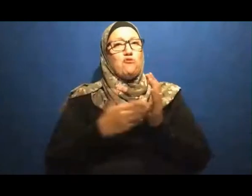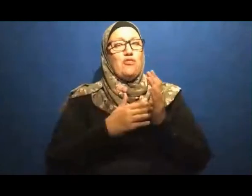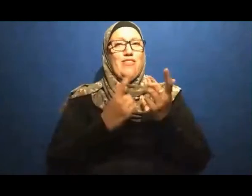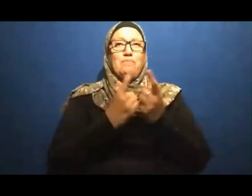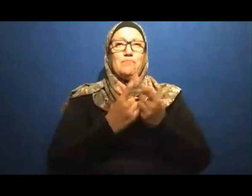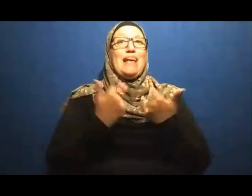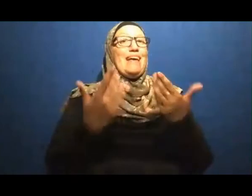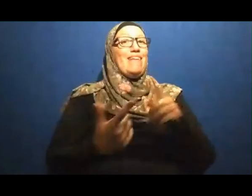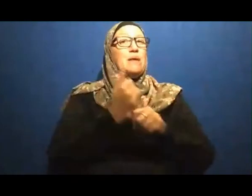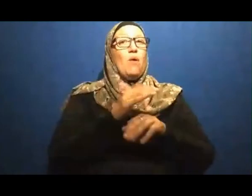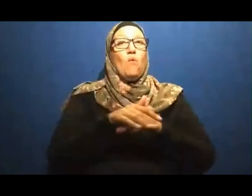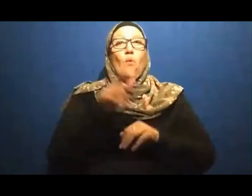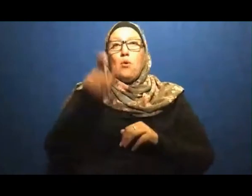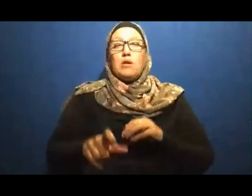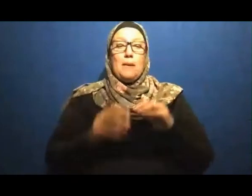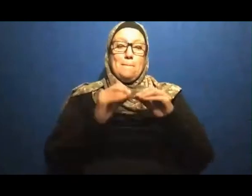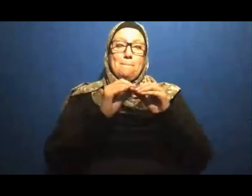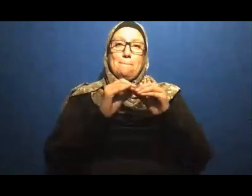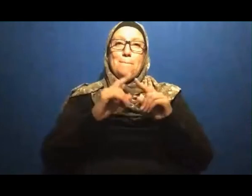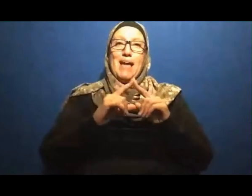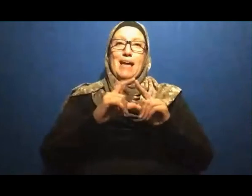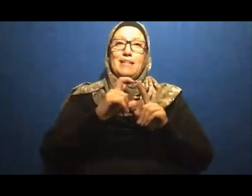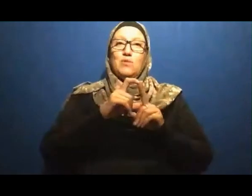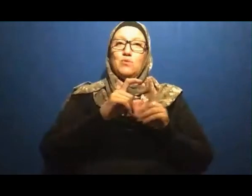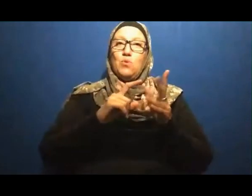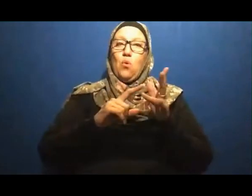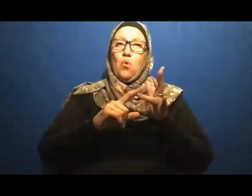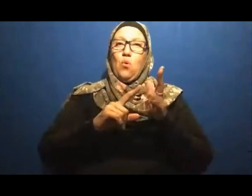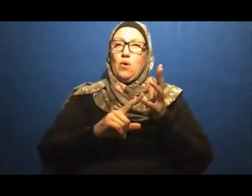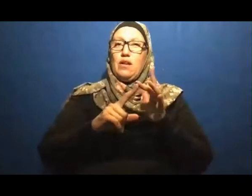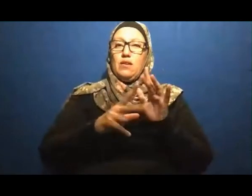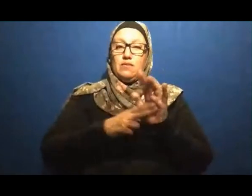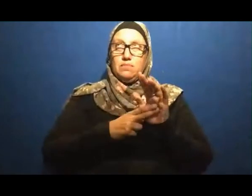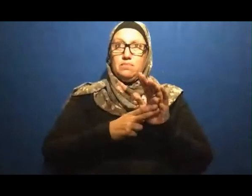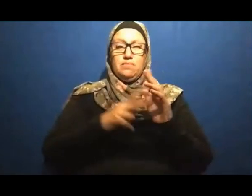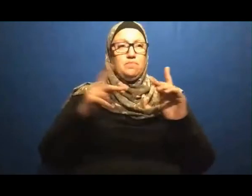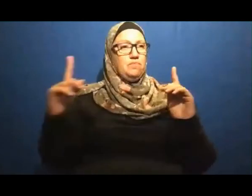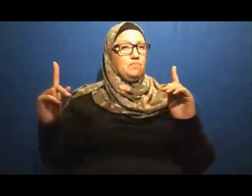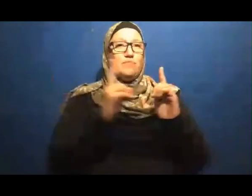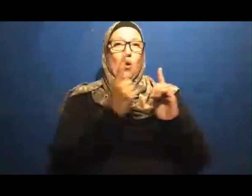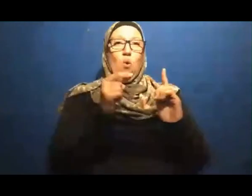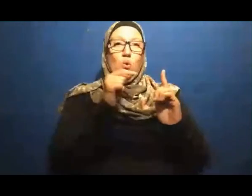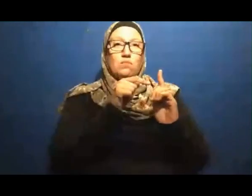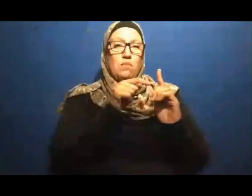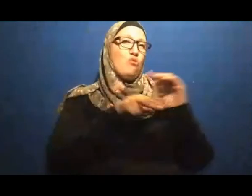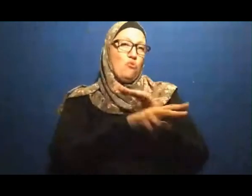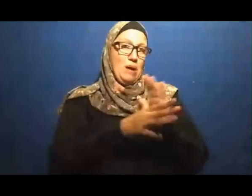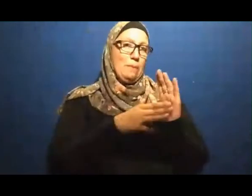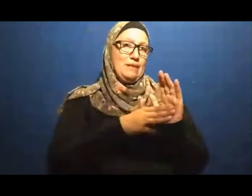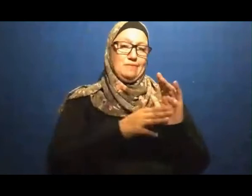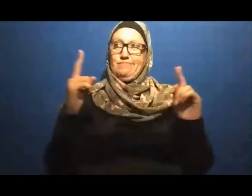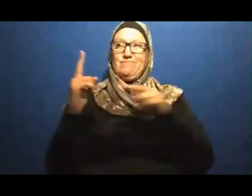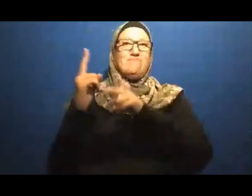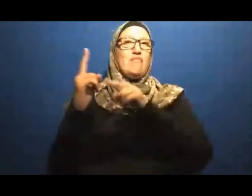Came To The Holy Prophet And Said Ya Rasulallah I Came To See You Knowing That He Is Coming From The Desert Usually There Were